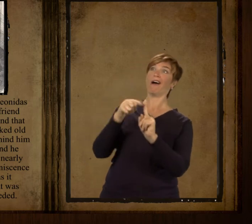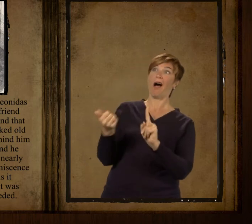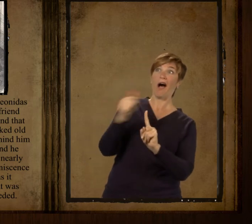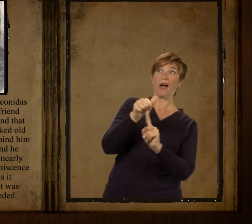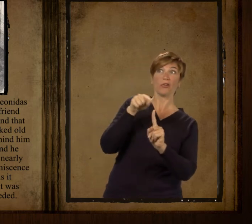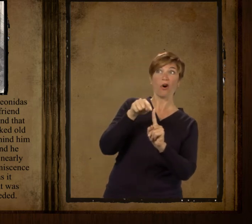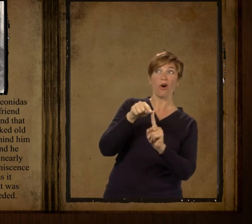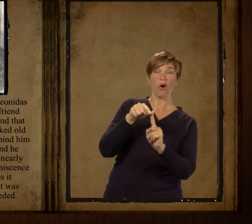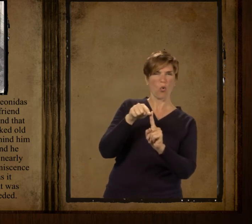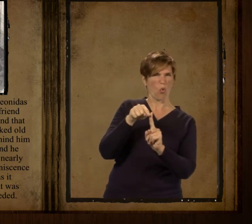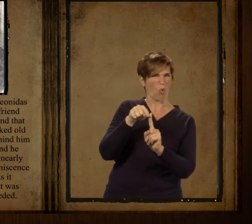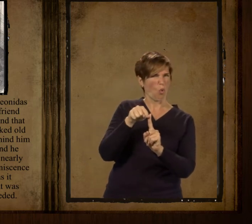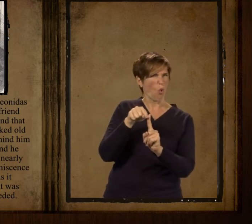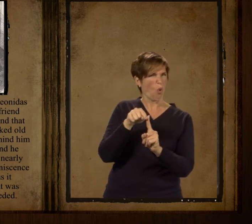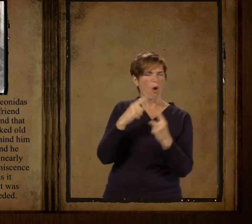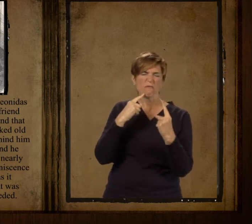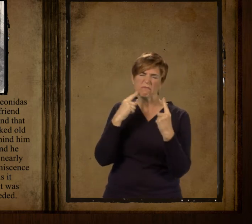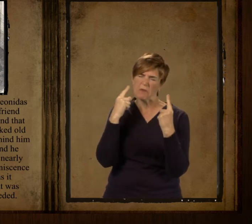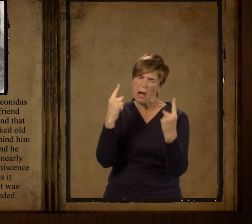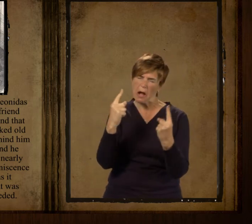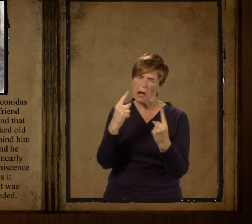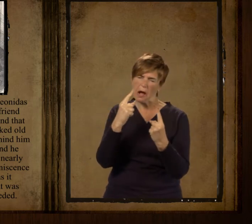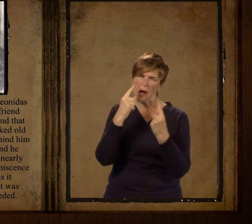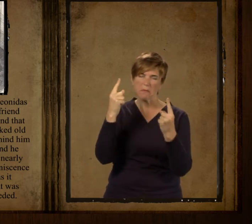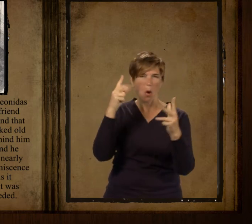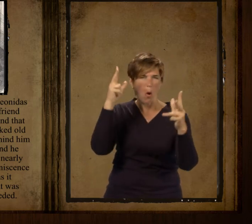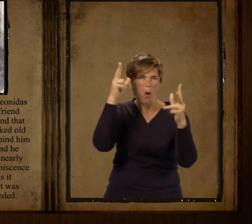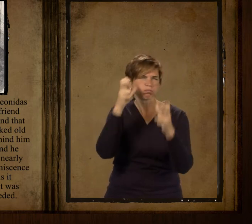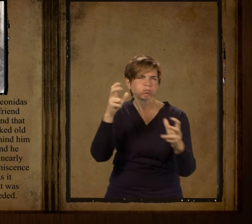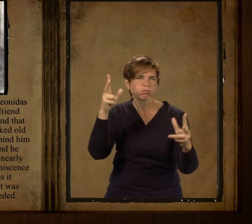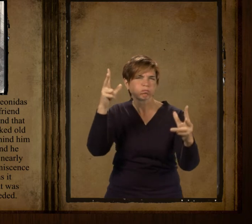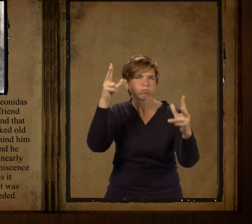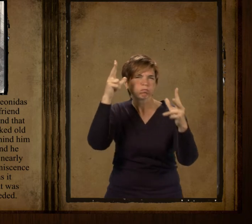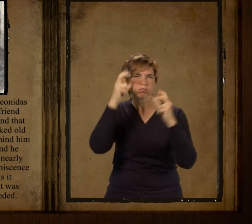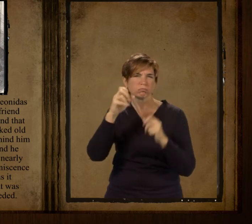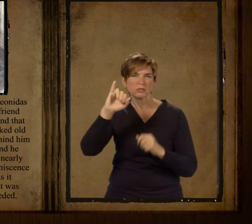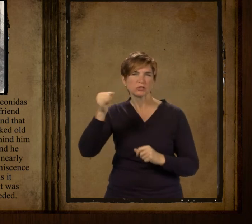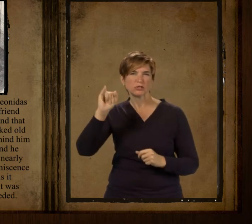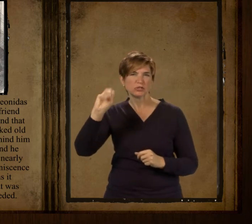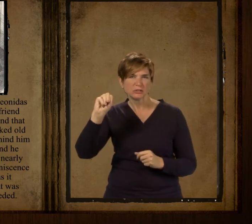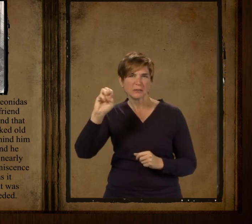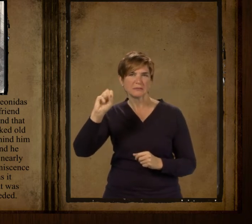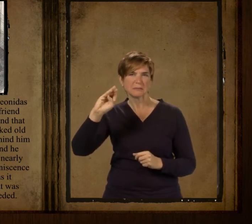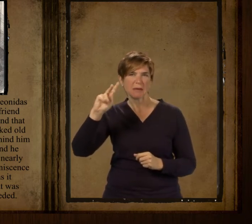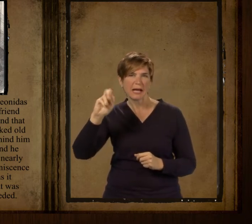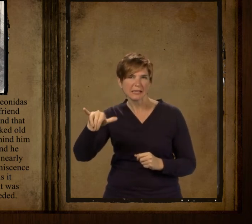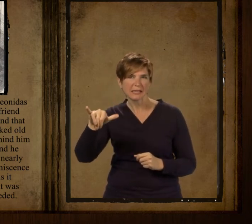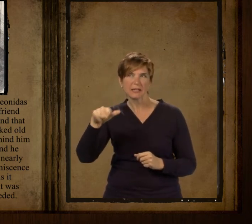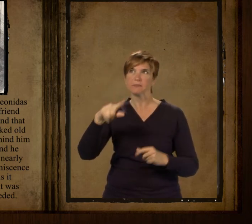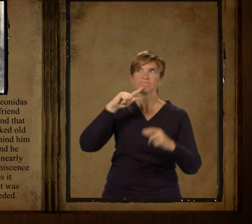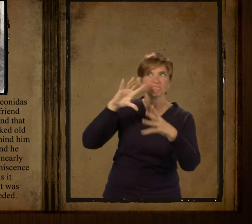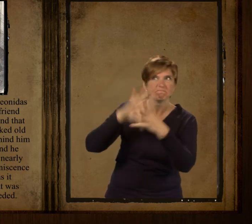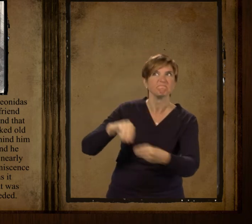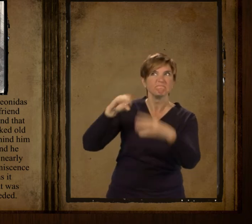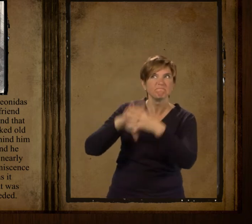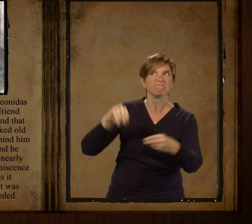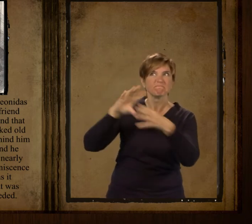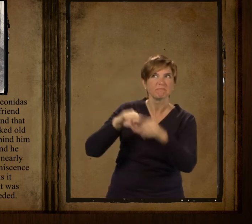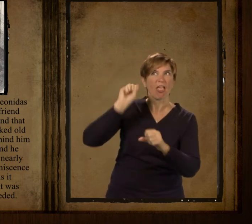it would remind him of his infamous Jim Smiley, and he would go to work and bore me nearly